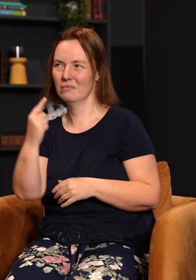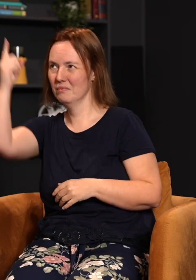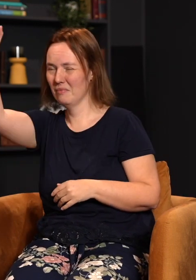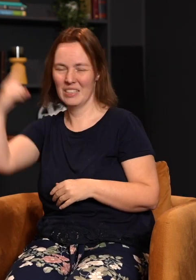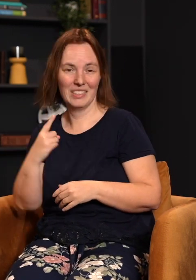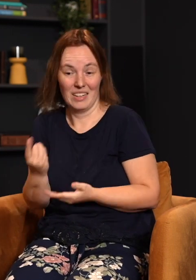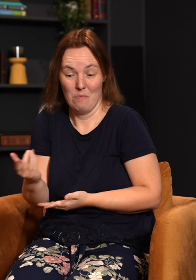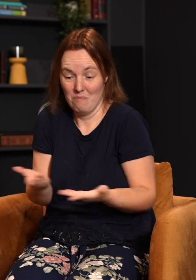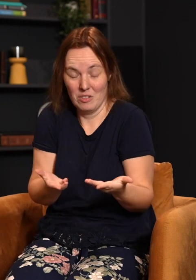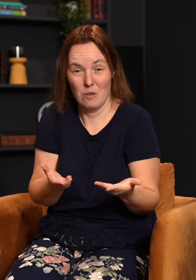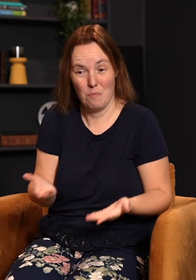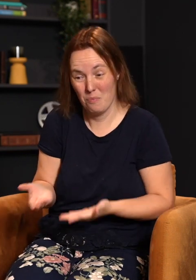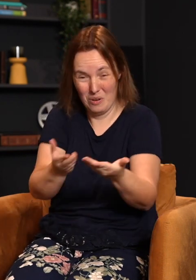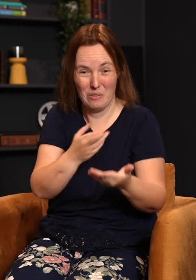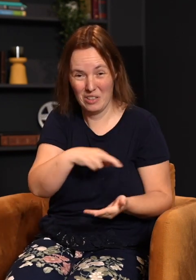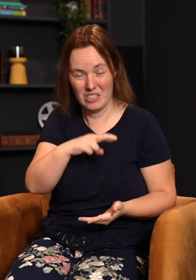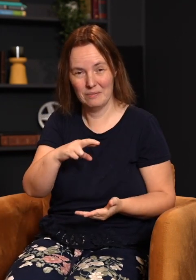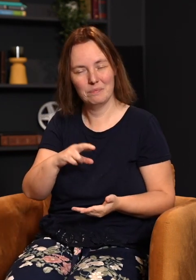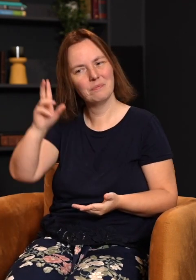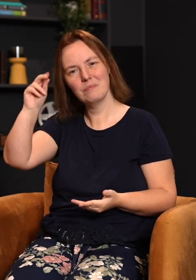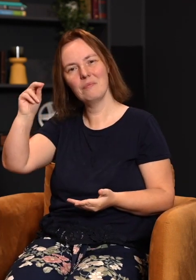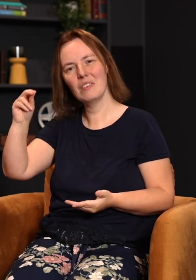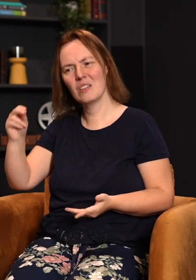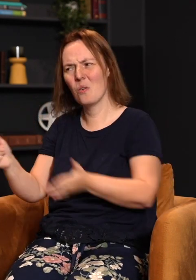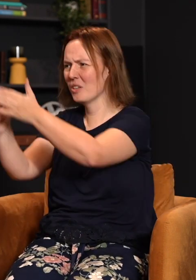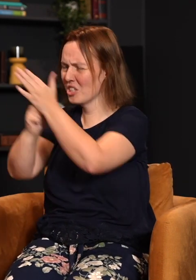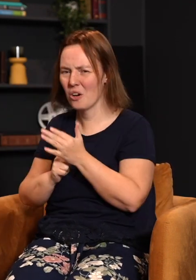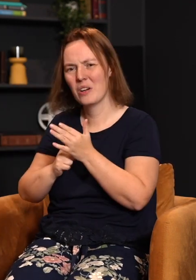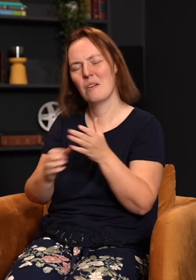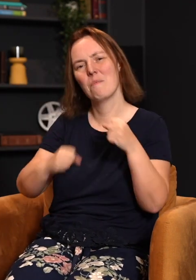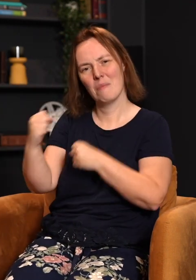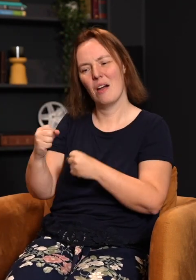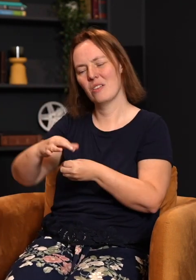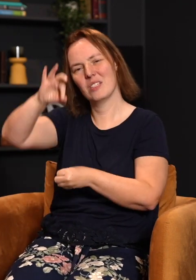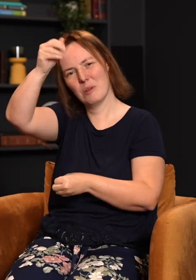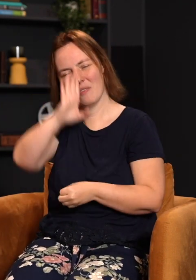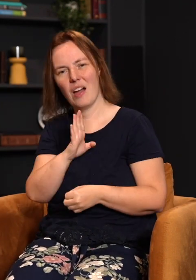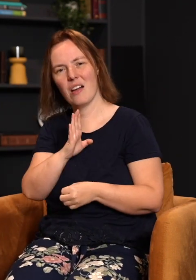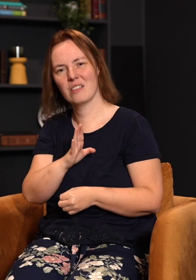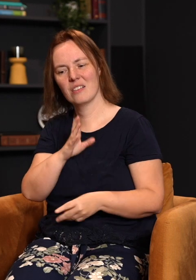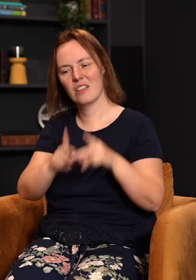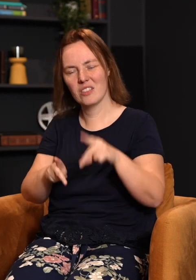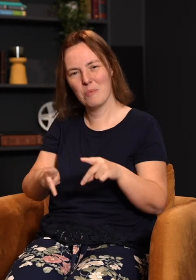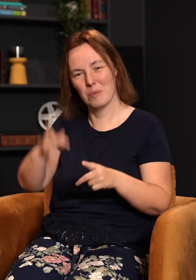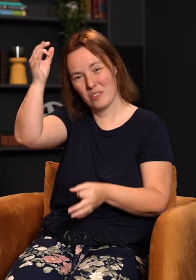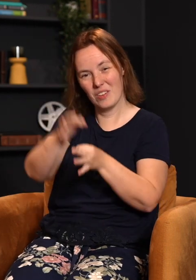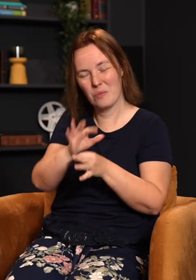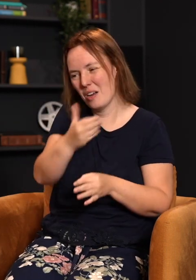Lord says, didn't come to bring your religion. I came to bring you a demonstration of power and the Spirit of God so that people's faith would not be in the